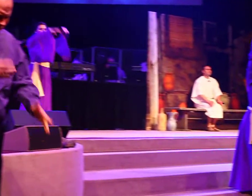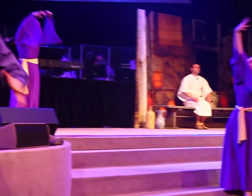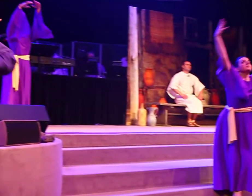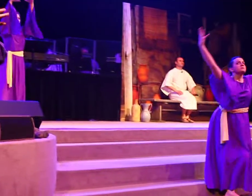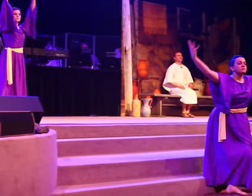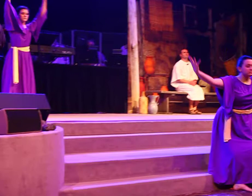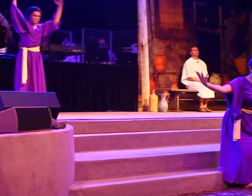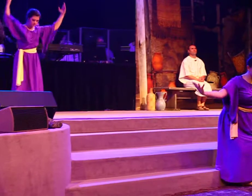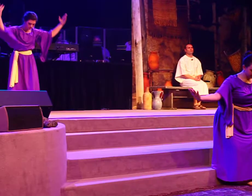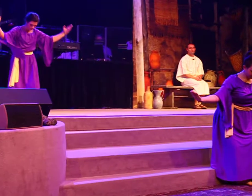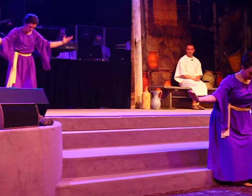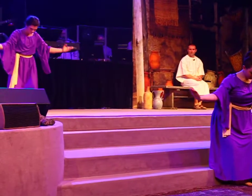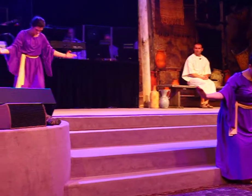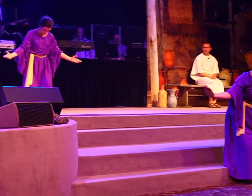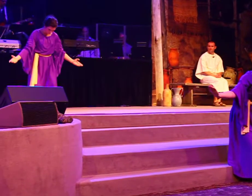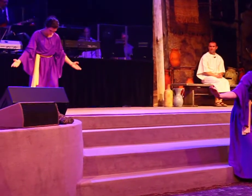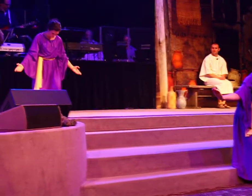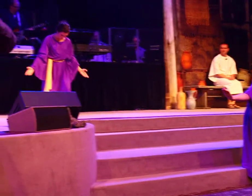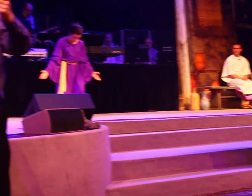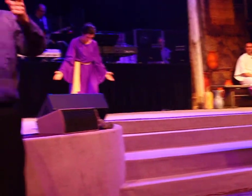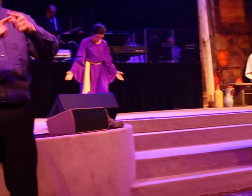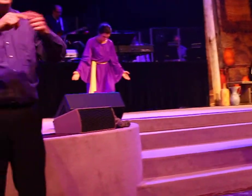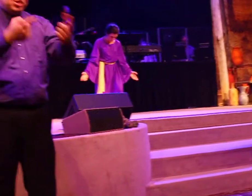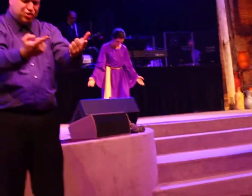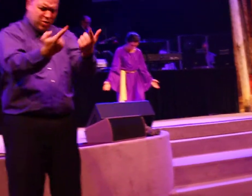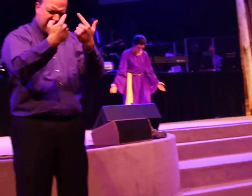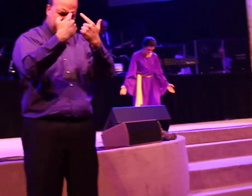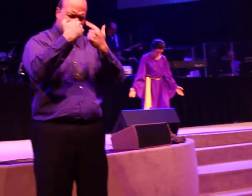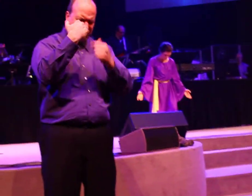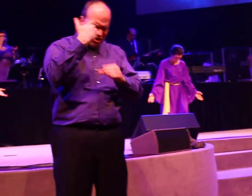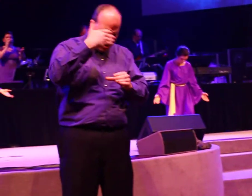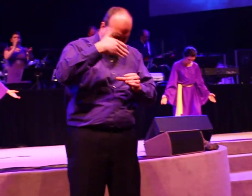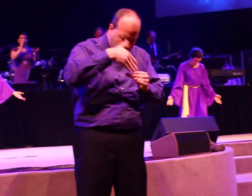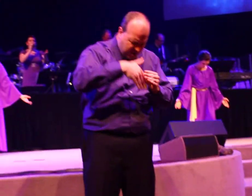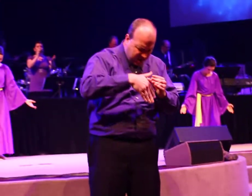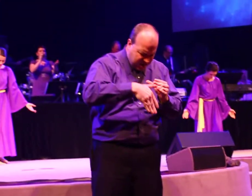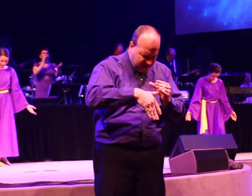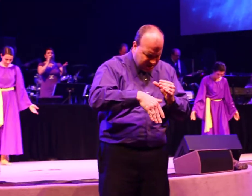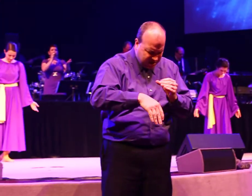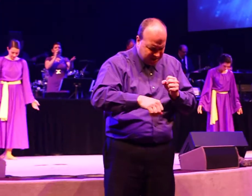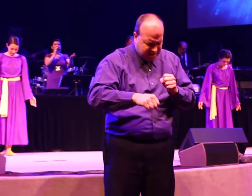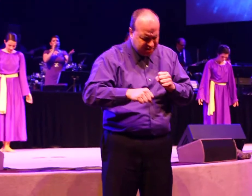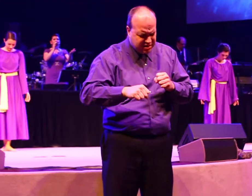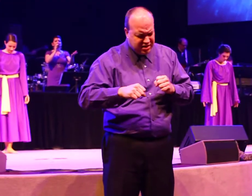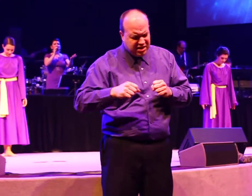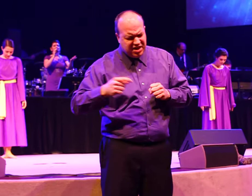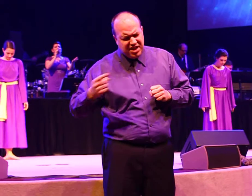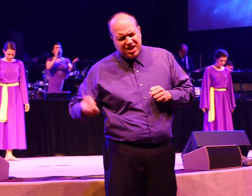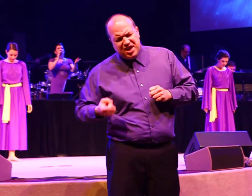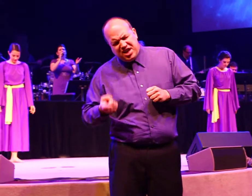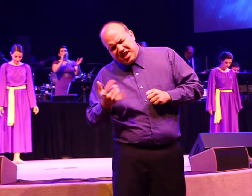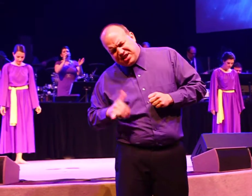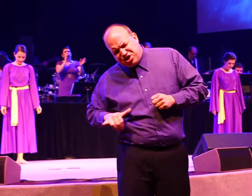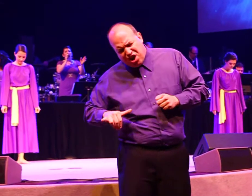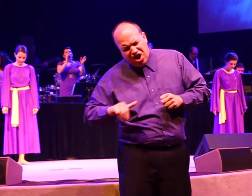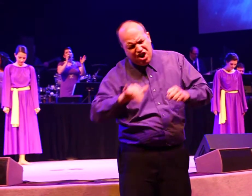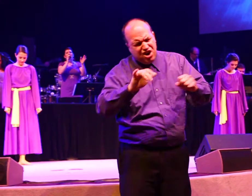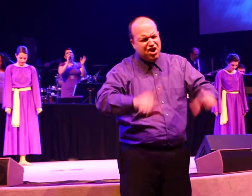all pain that we might live Eternal